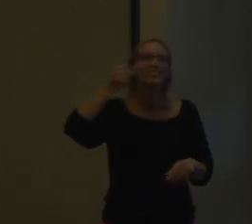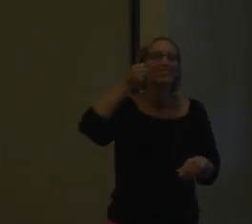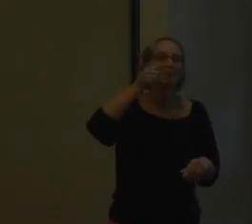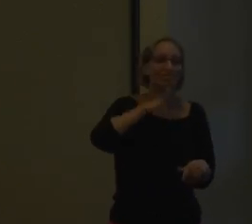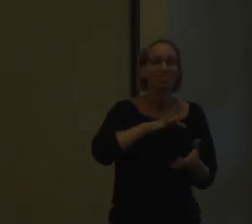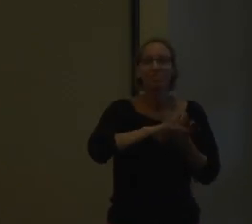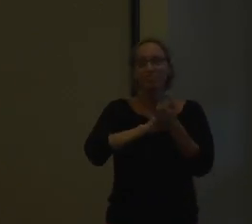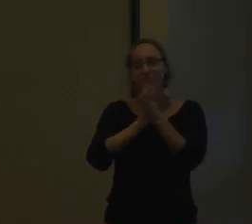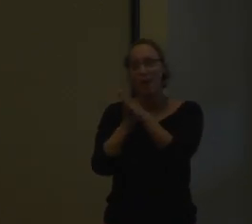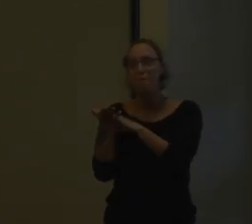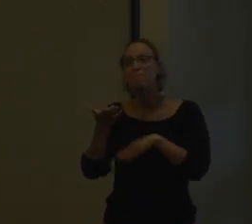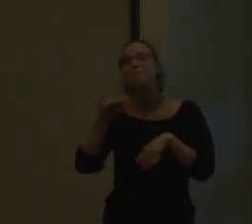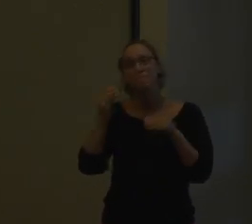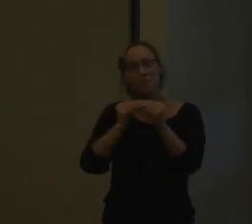that will become part of your long-term memory.